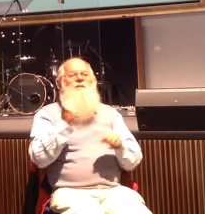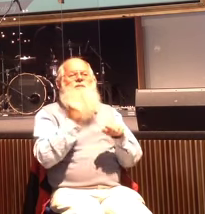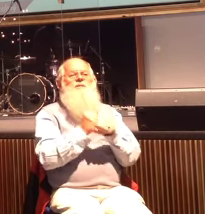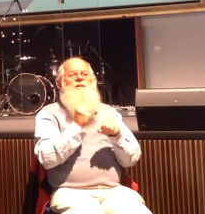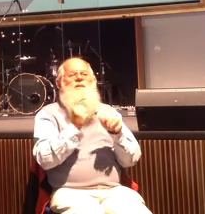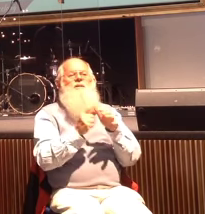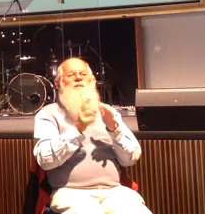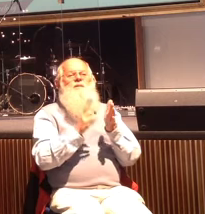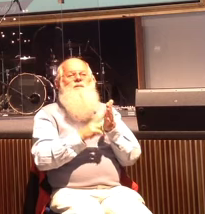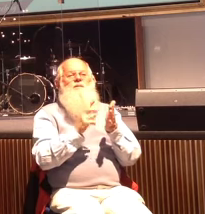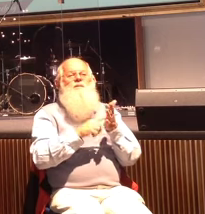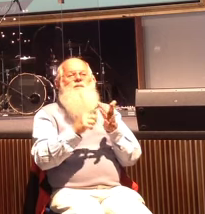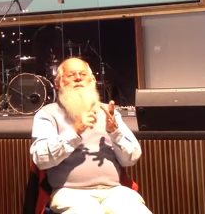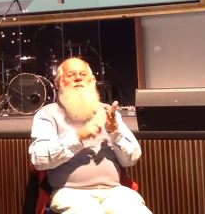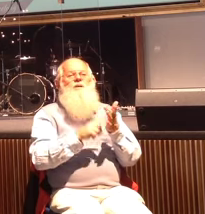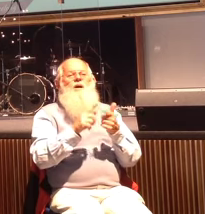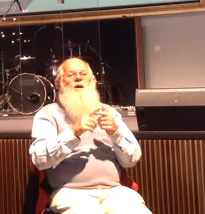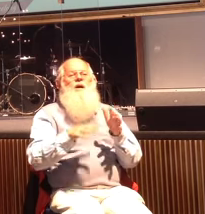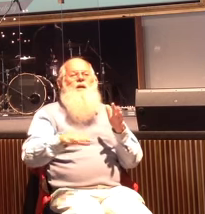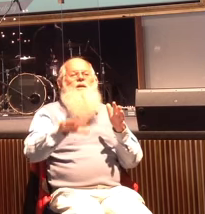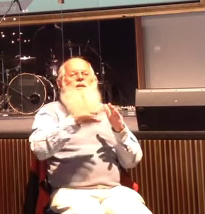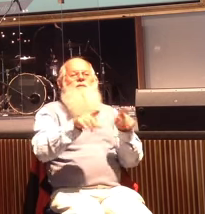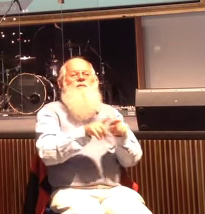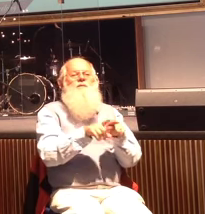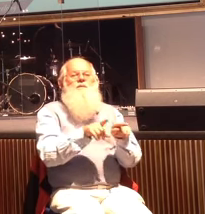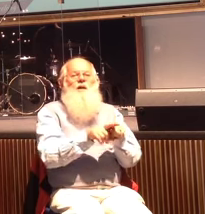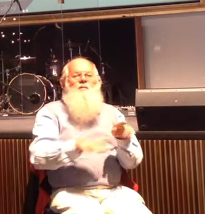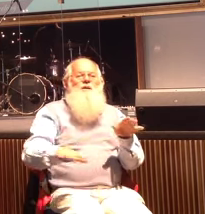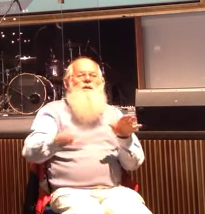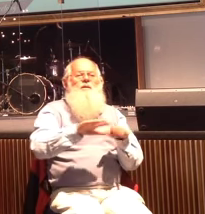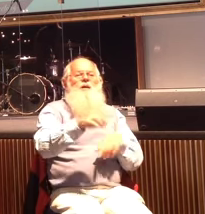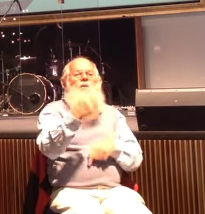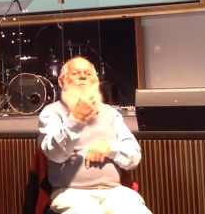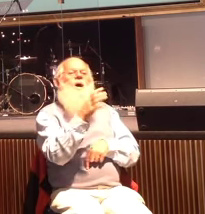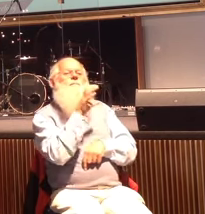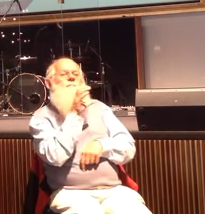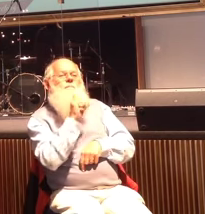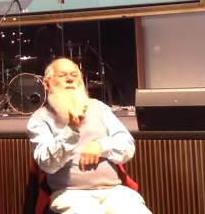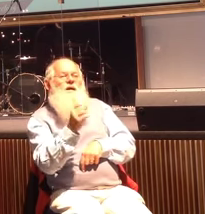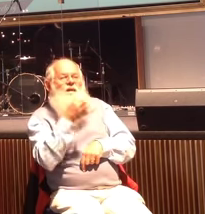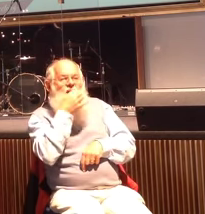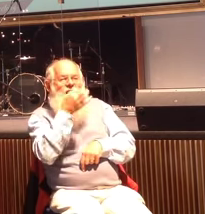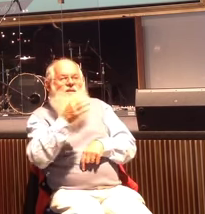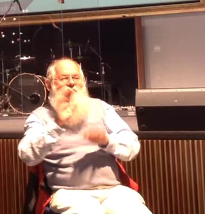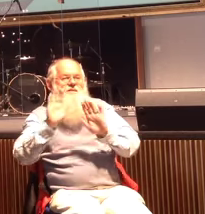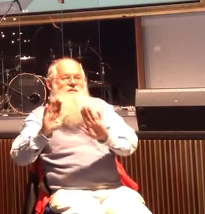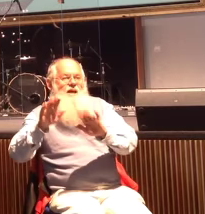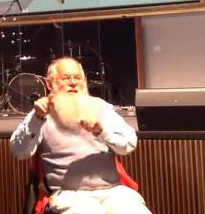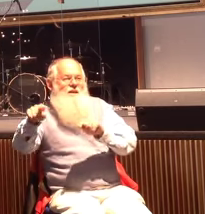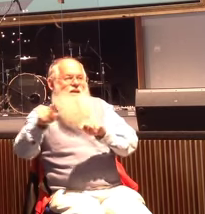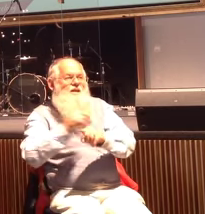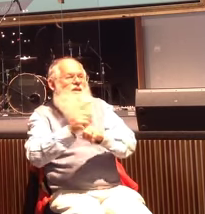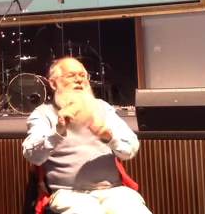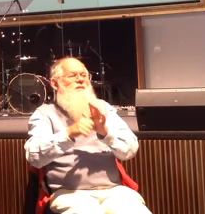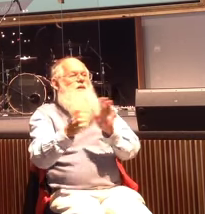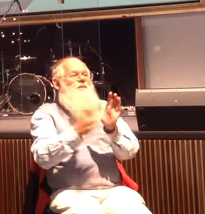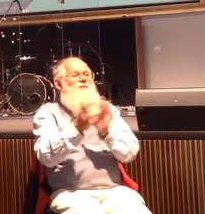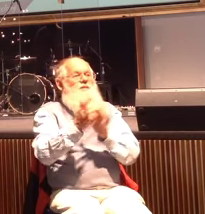in fact it was the same area that that one man had been asked to stay in next time he came many came in fact